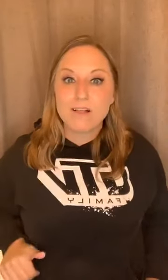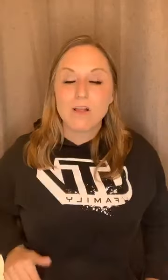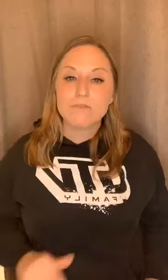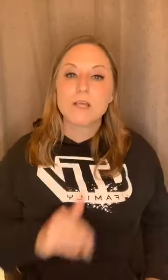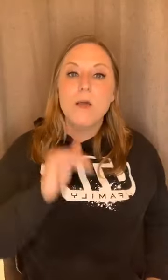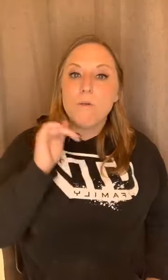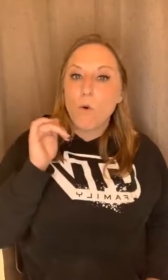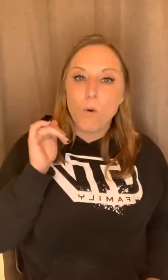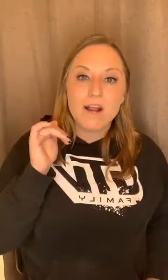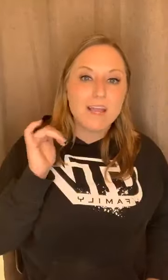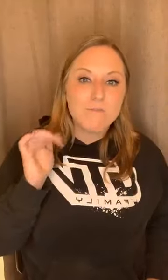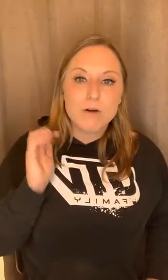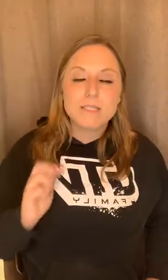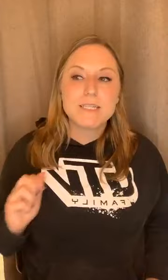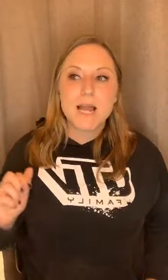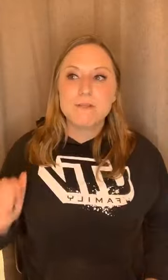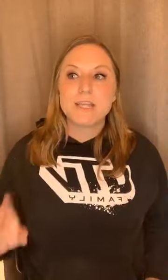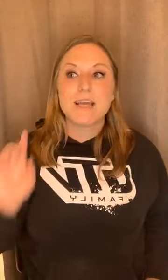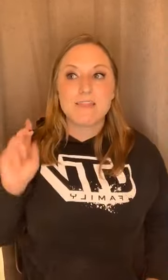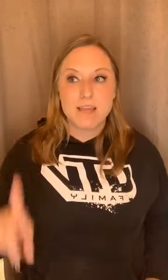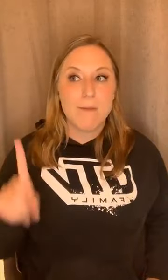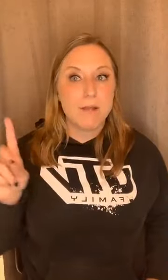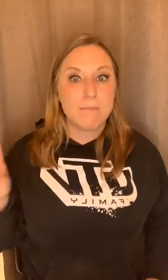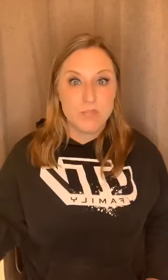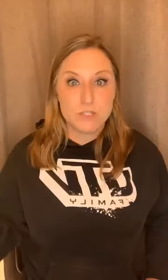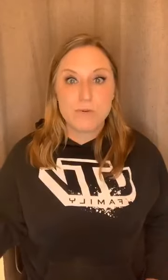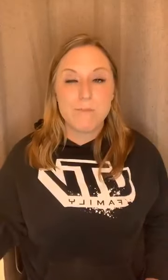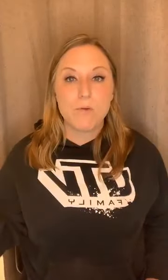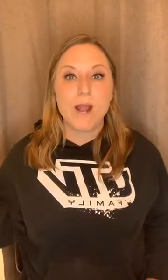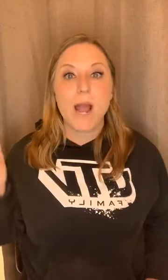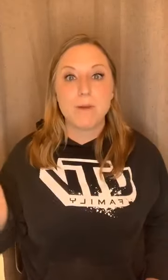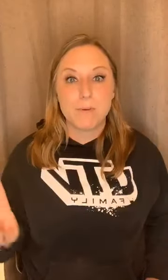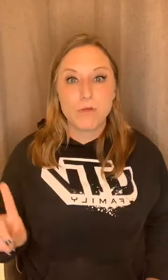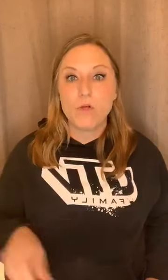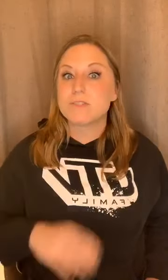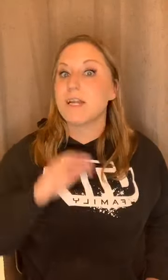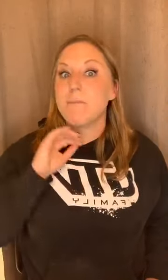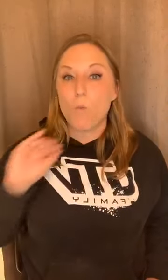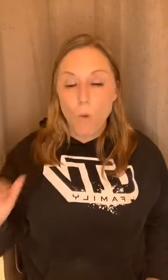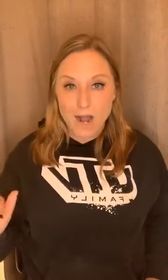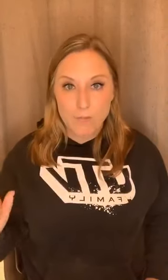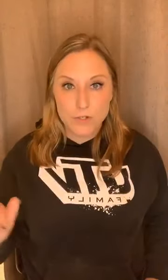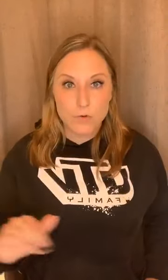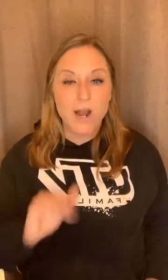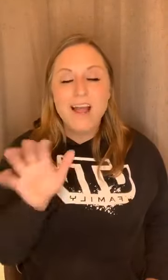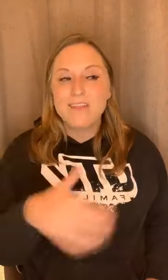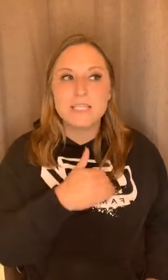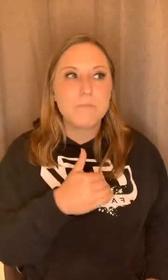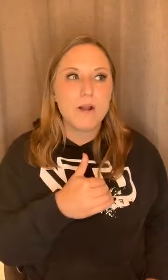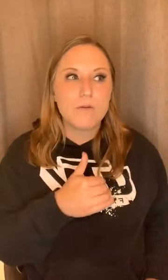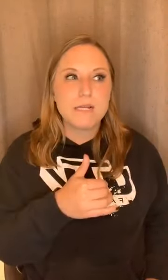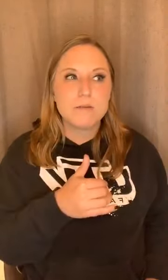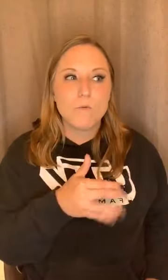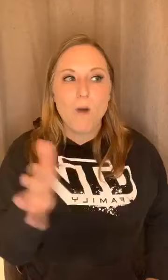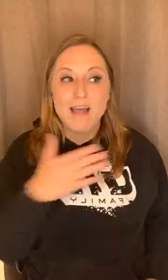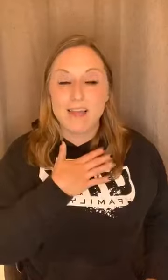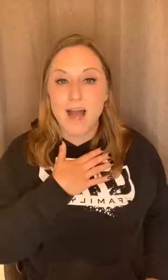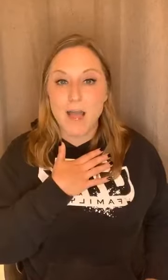clothes or even most of the time. It's like, I'm going to, this is what I'm going to wear. I'm going to put the clothes on and I'm going to walk out the door. This is part of the reason why, like, I